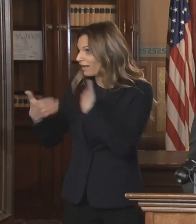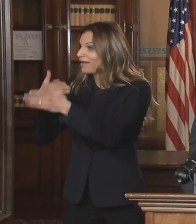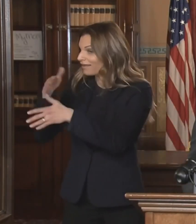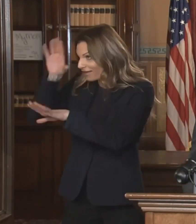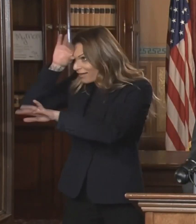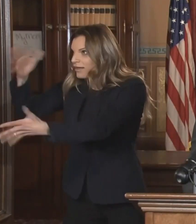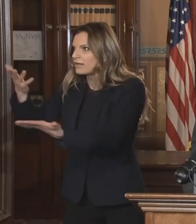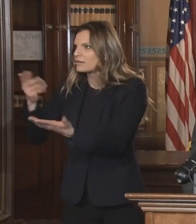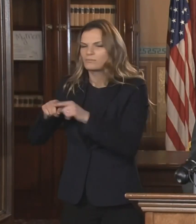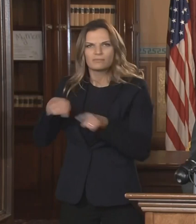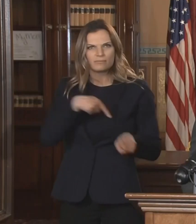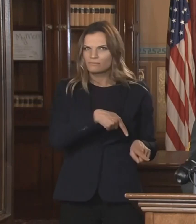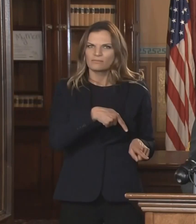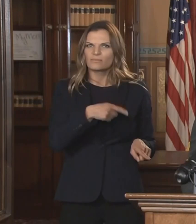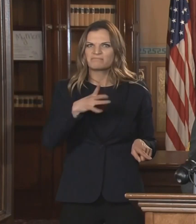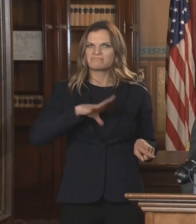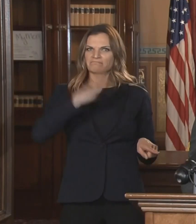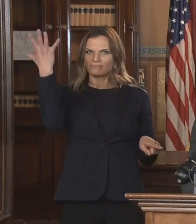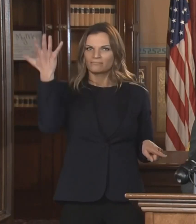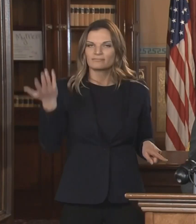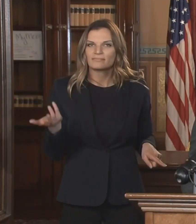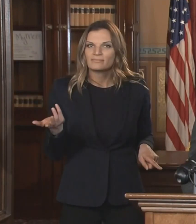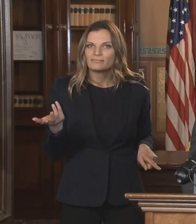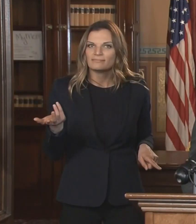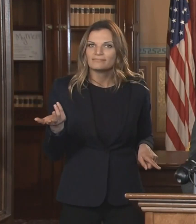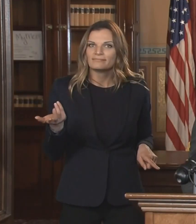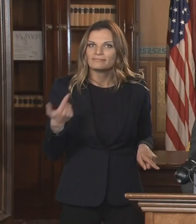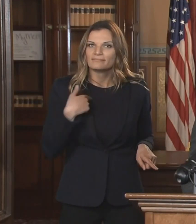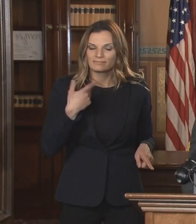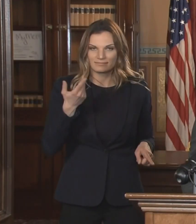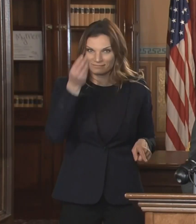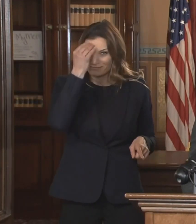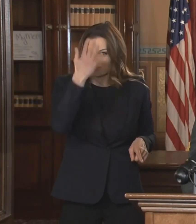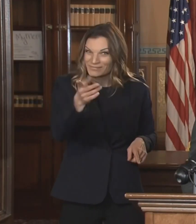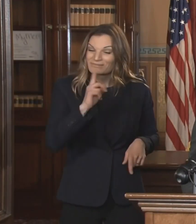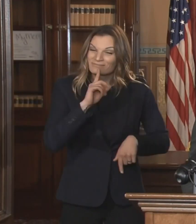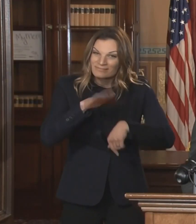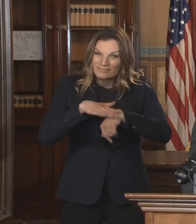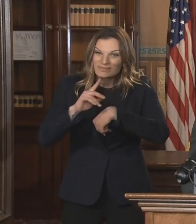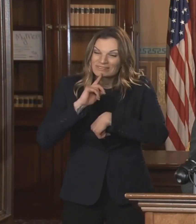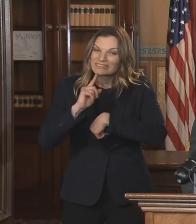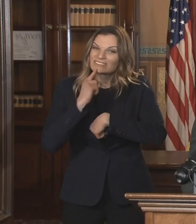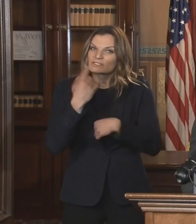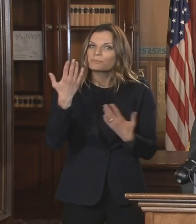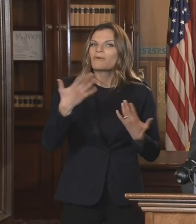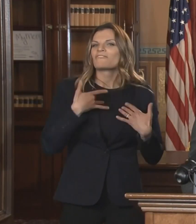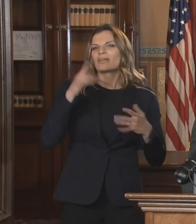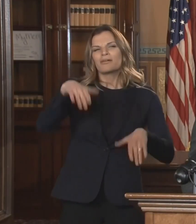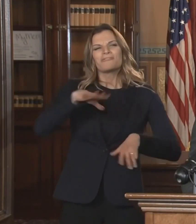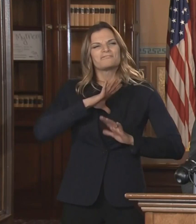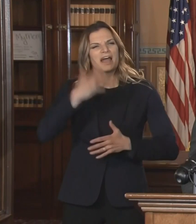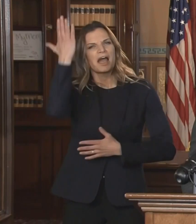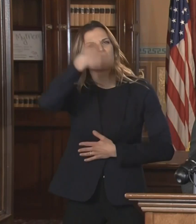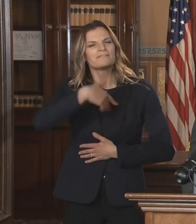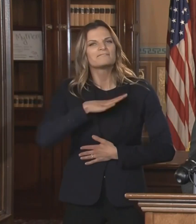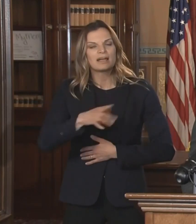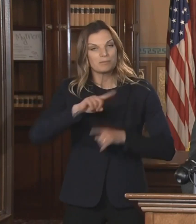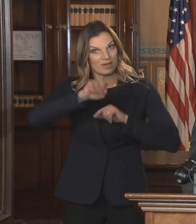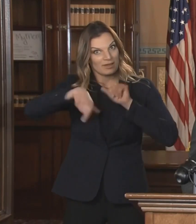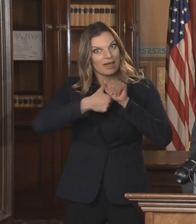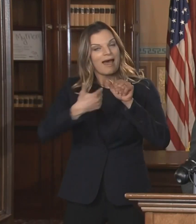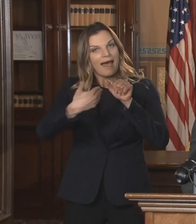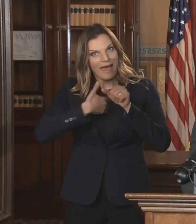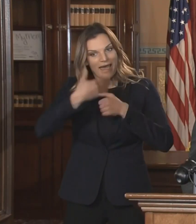they've had it. But this is still a very real threat to all of us. I want these restaurants to